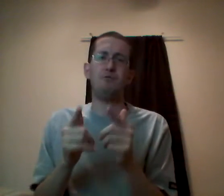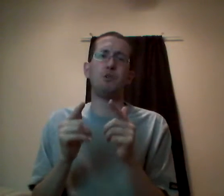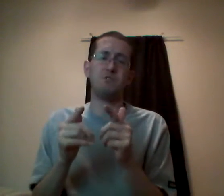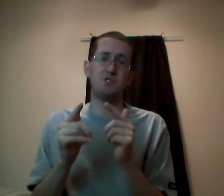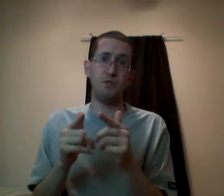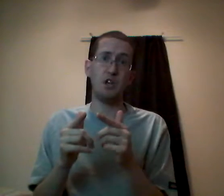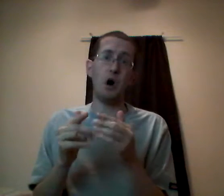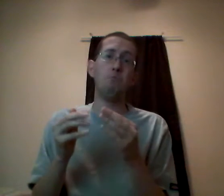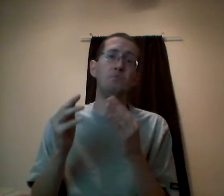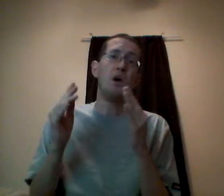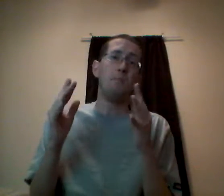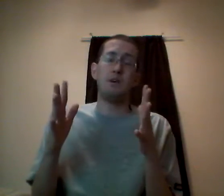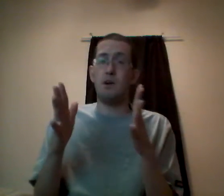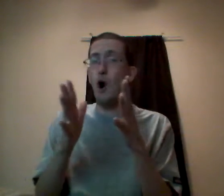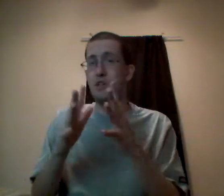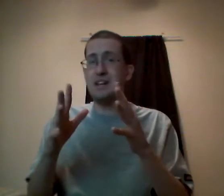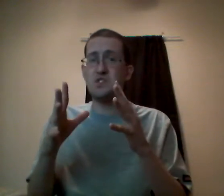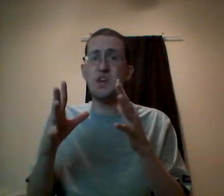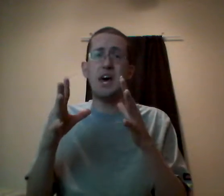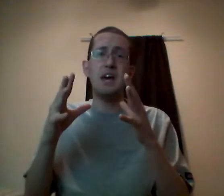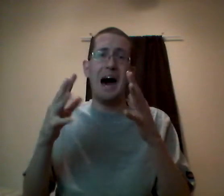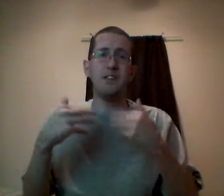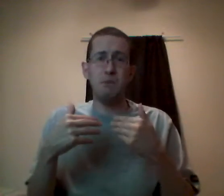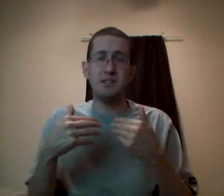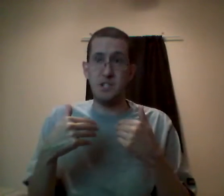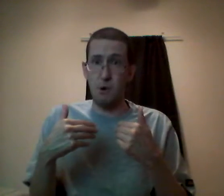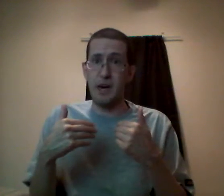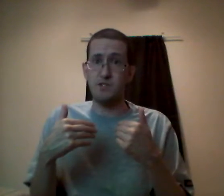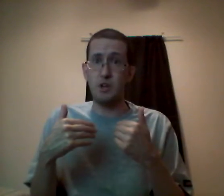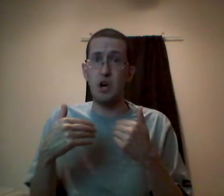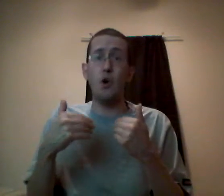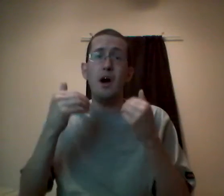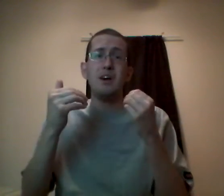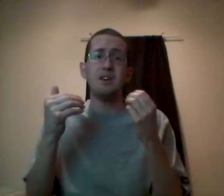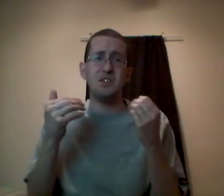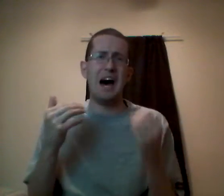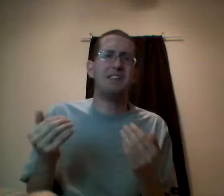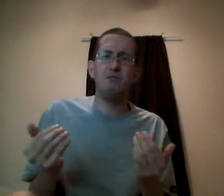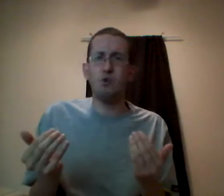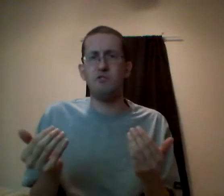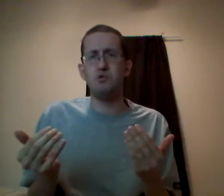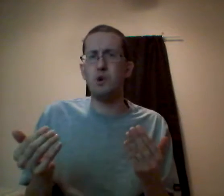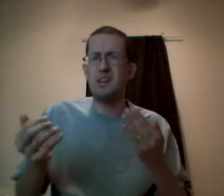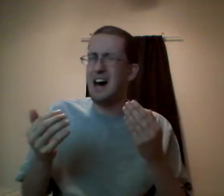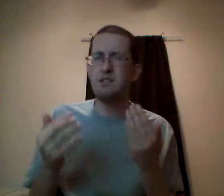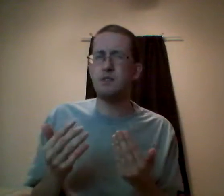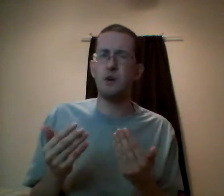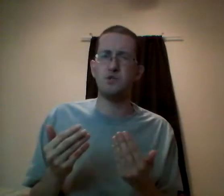focus of this video. But all of that to say, I didn't monetize my reaction video because I didn't feel comfortable doing it. I didn't think it was